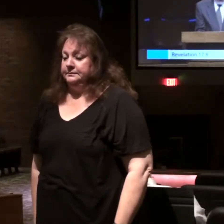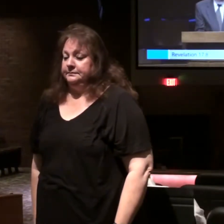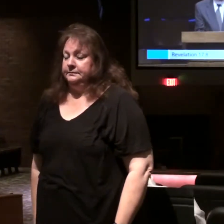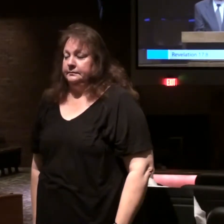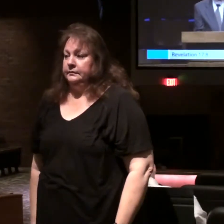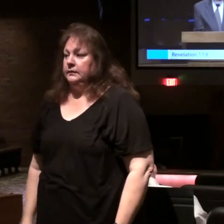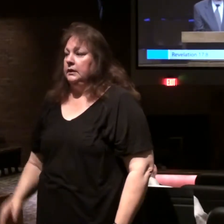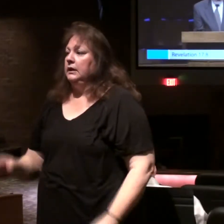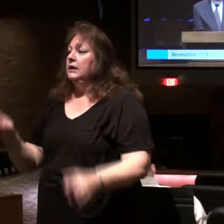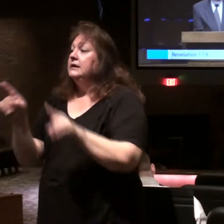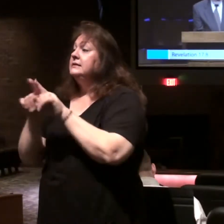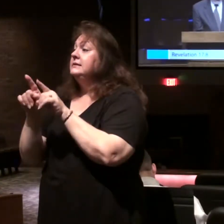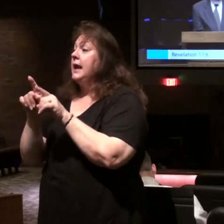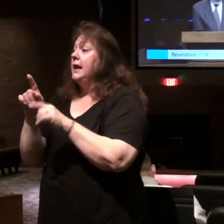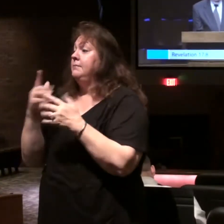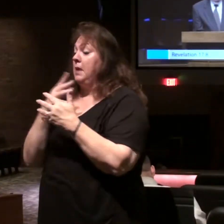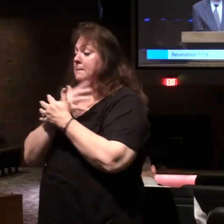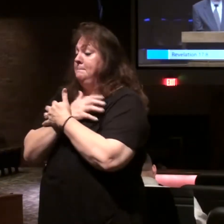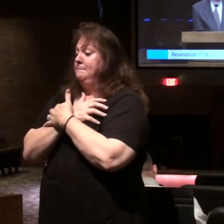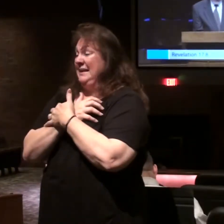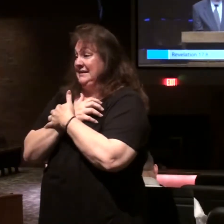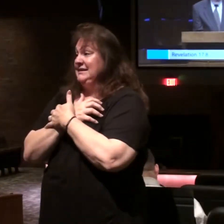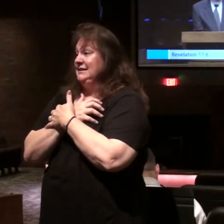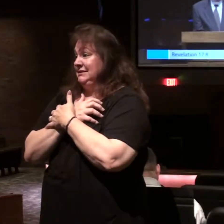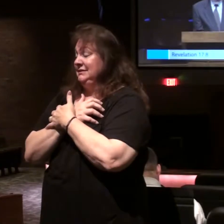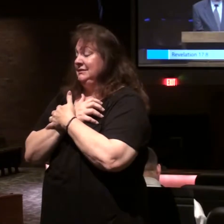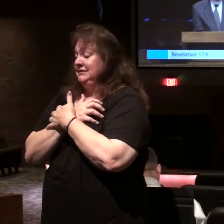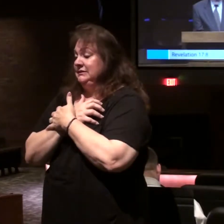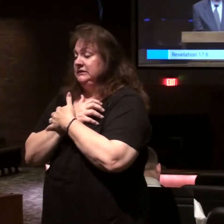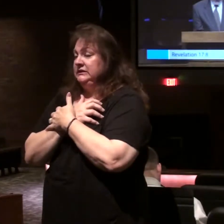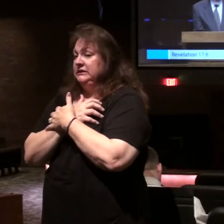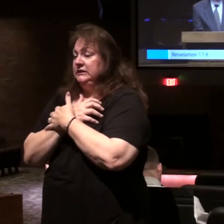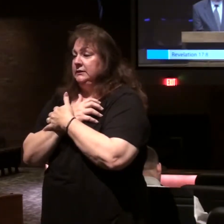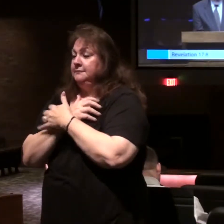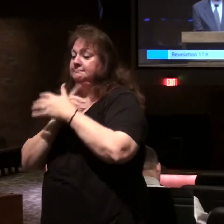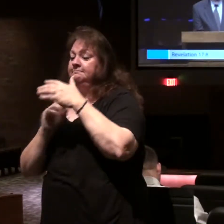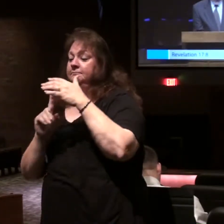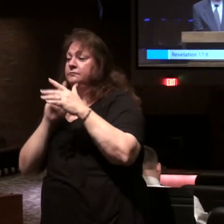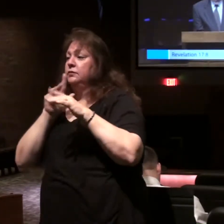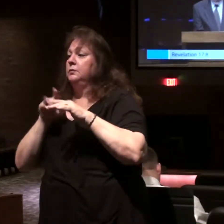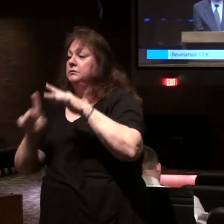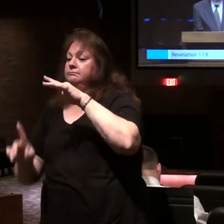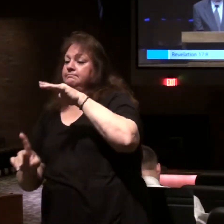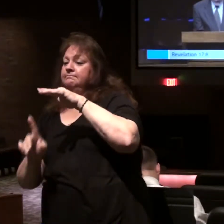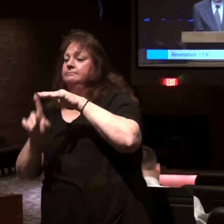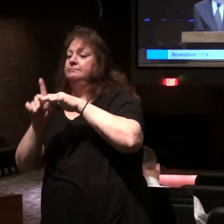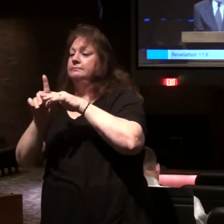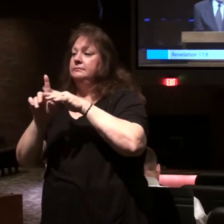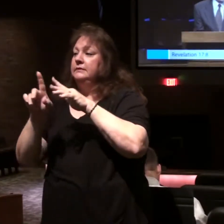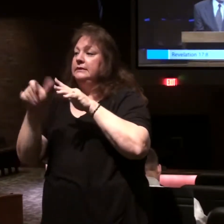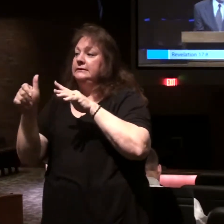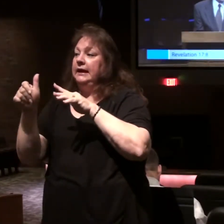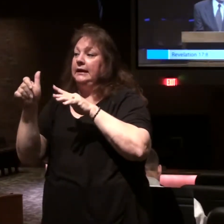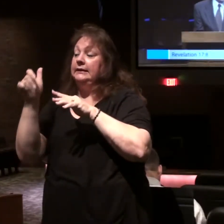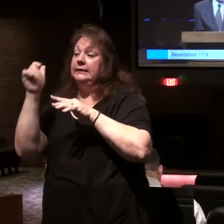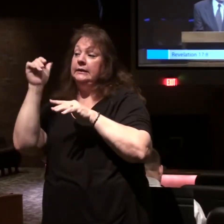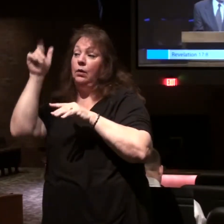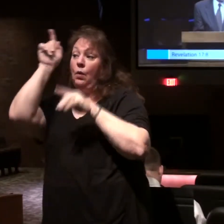We saw the same beast. Verse 1 of chapter 13. A beast coming out of the sea having ten horns and seven heads.